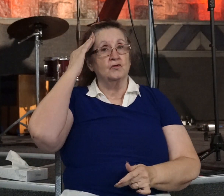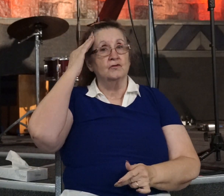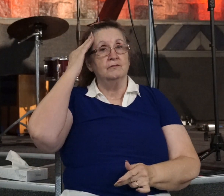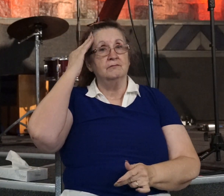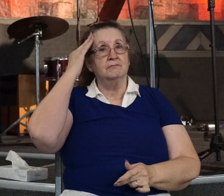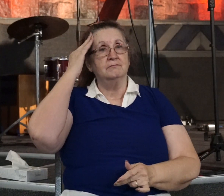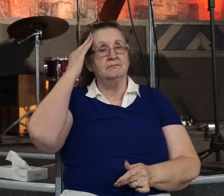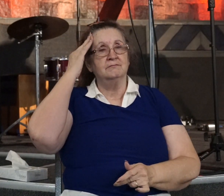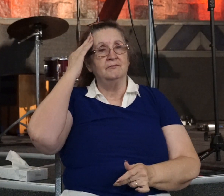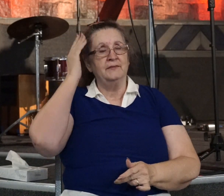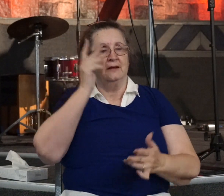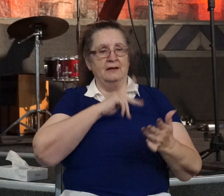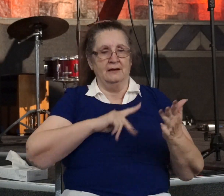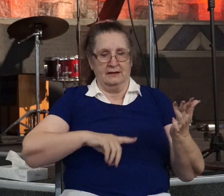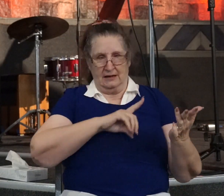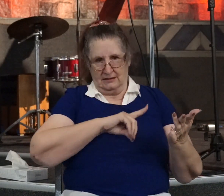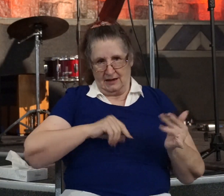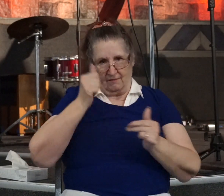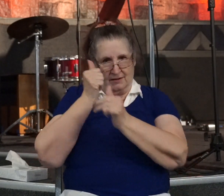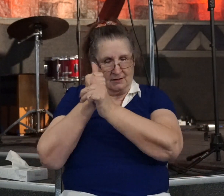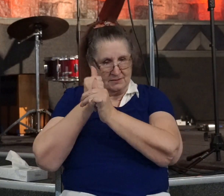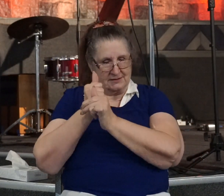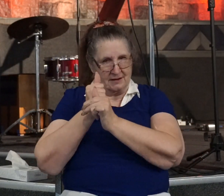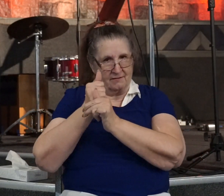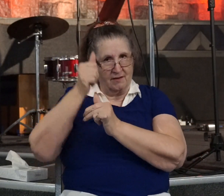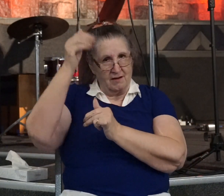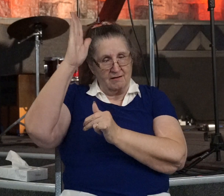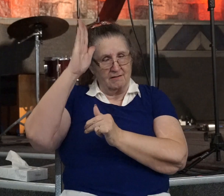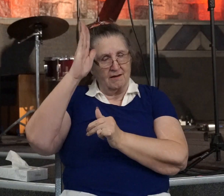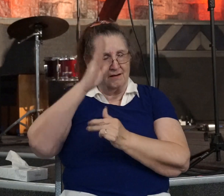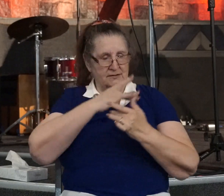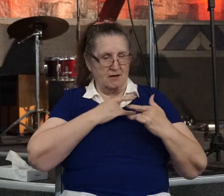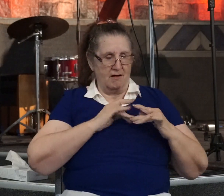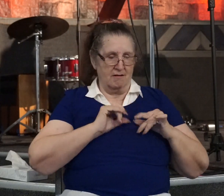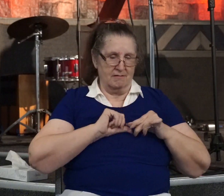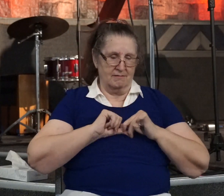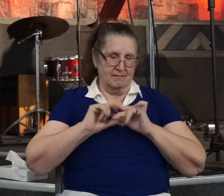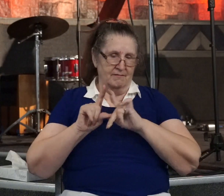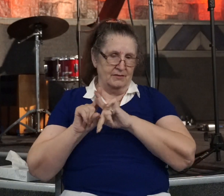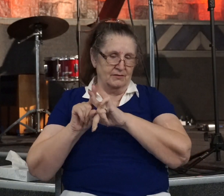King David himself, a man after God's own heart, wrote about this in Psalm 139.